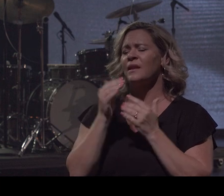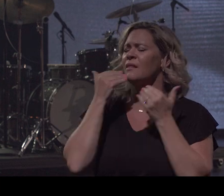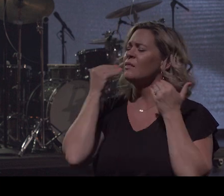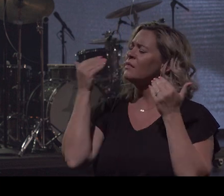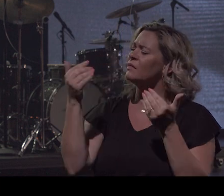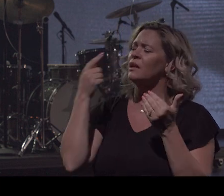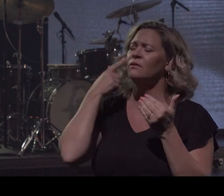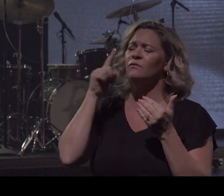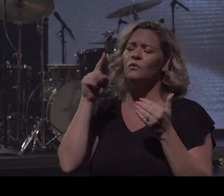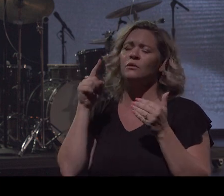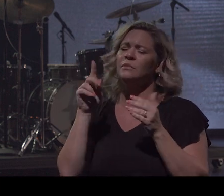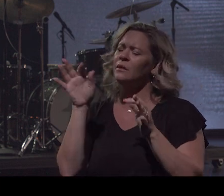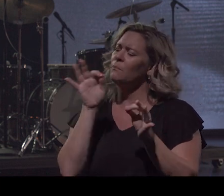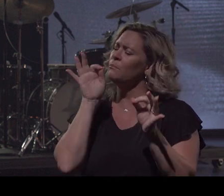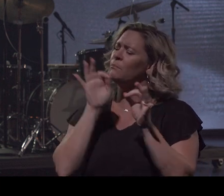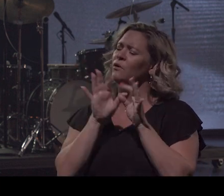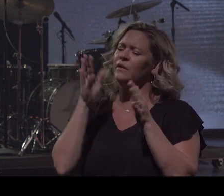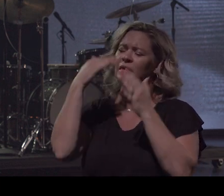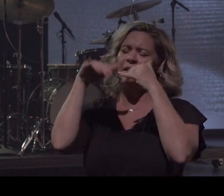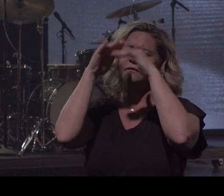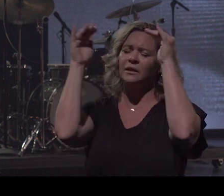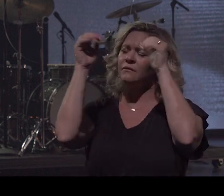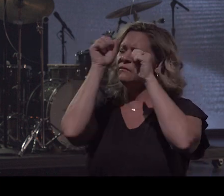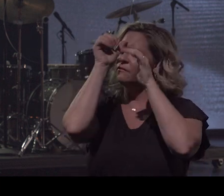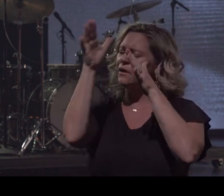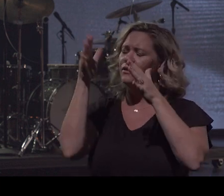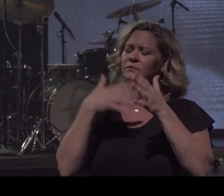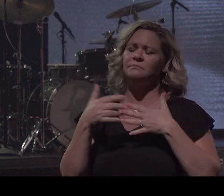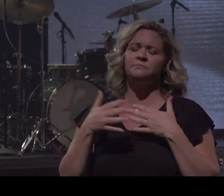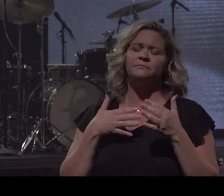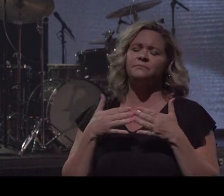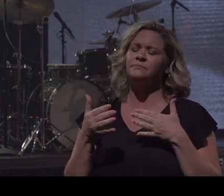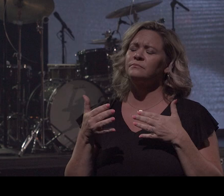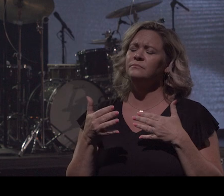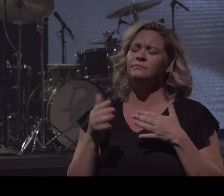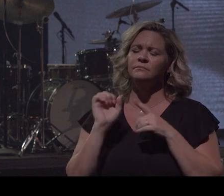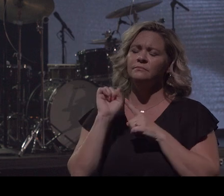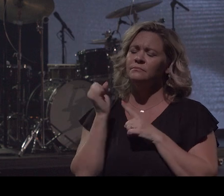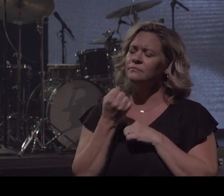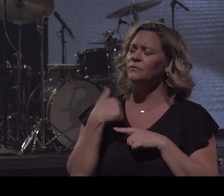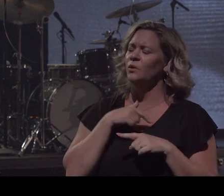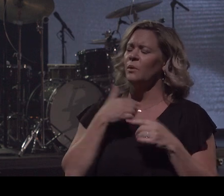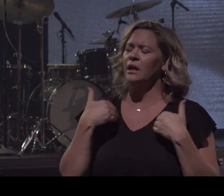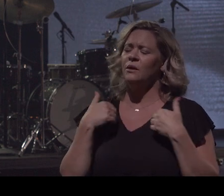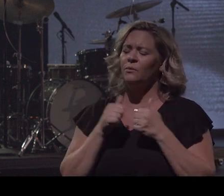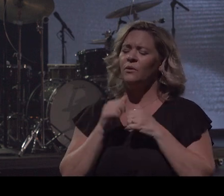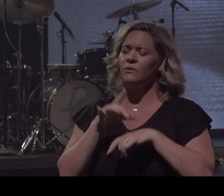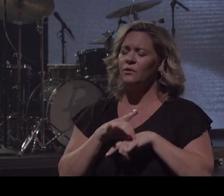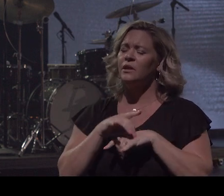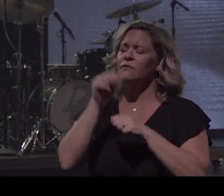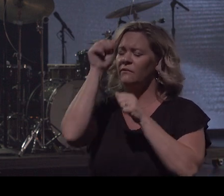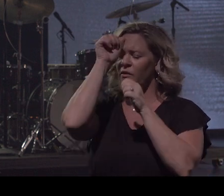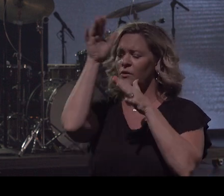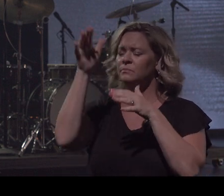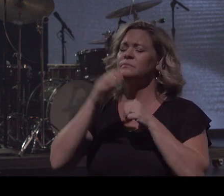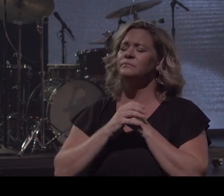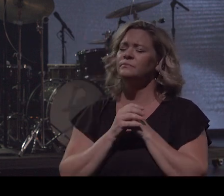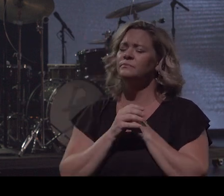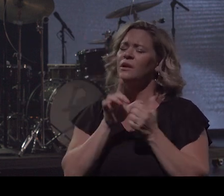our perfect heavenly father regardless of the situation we've had with our earthly father Lord we pray that you'd bless